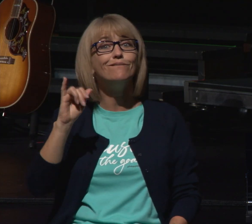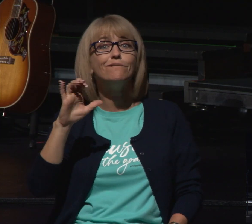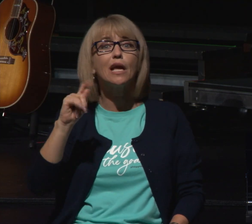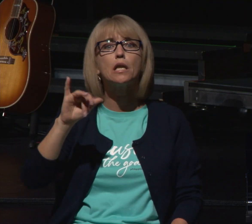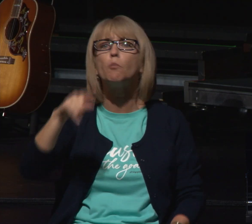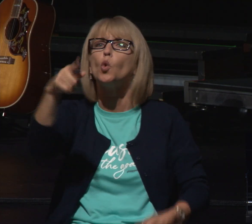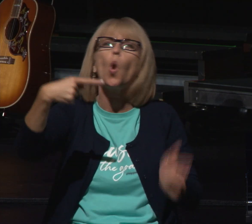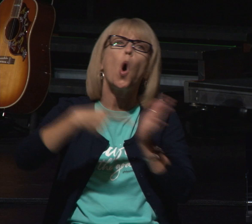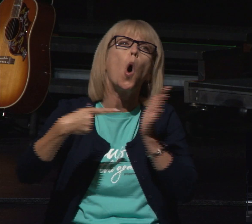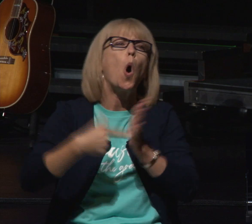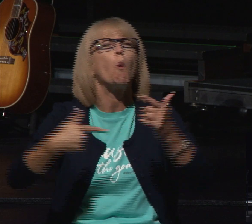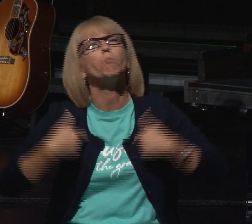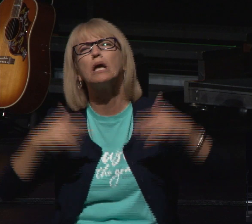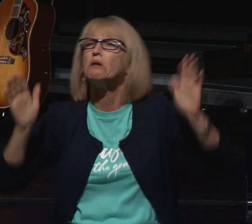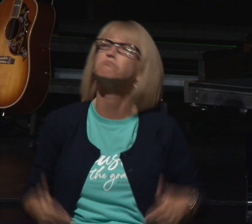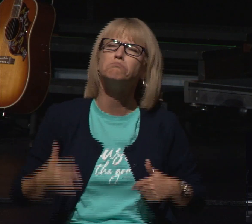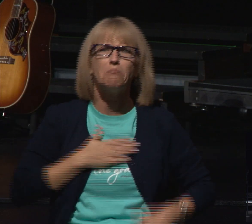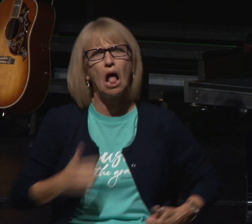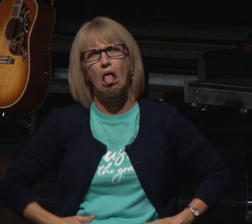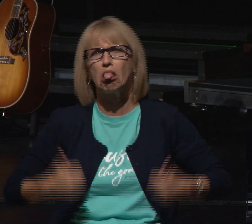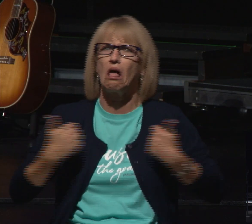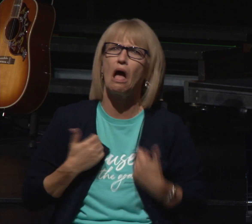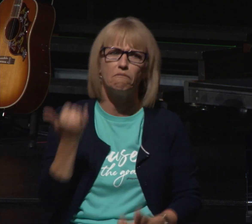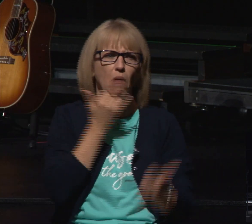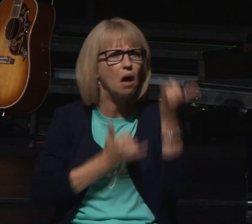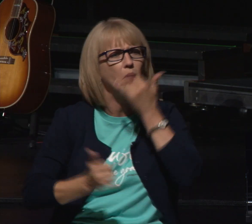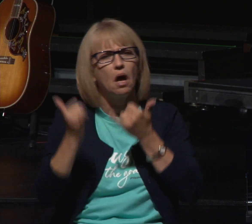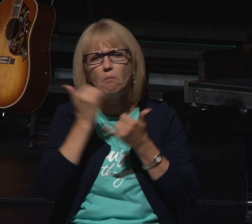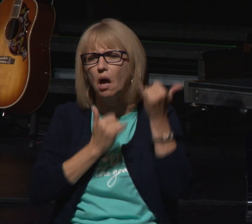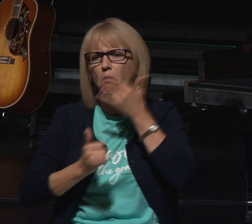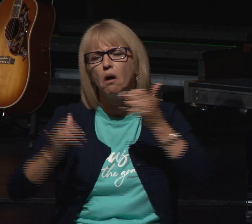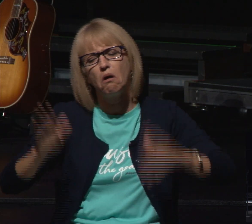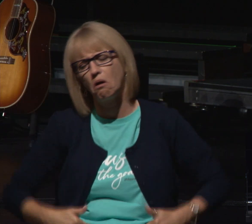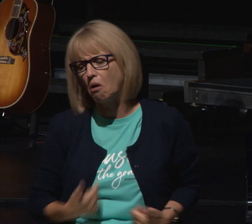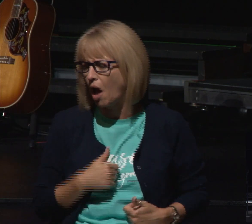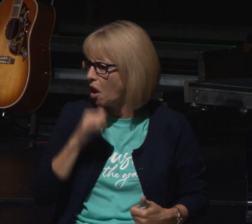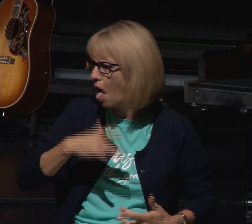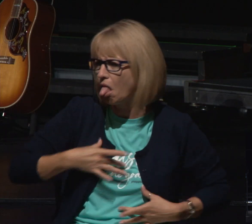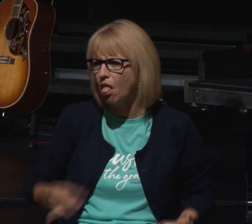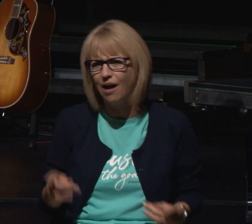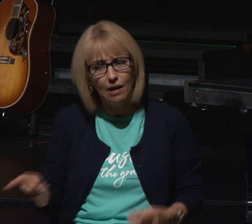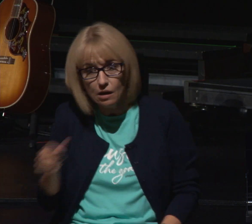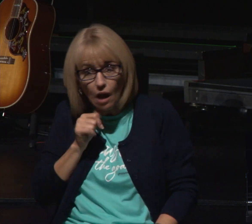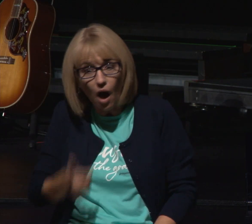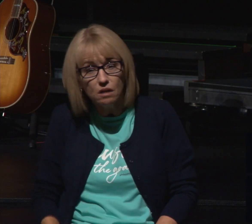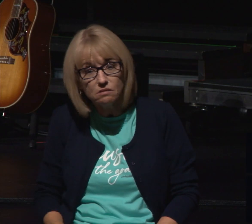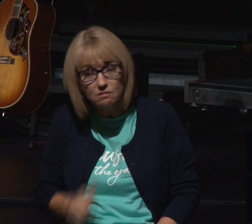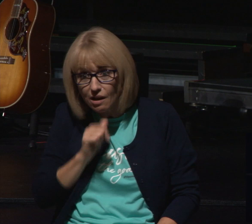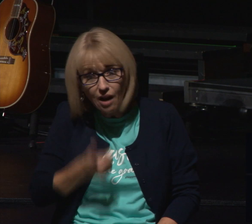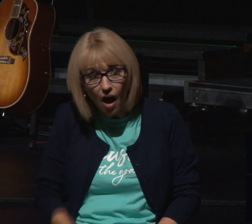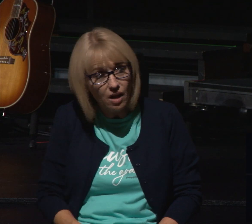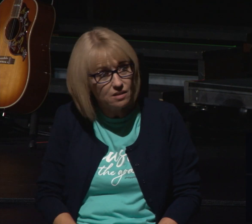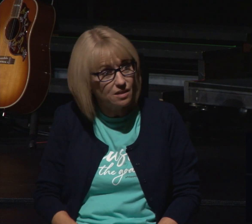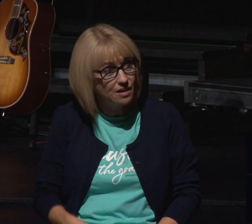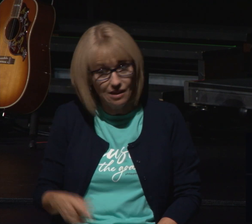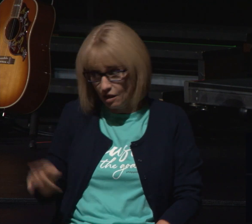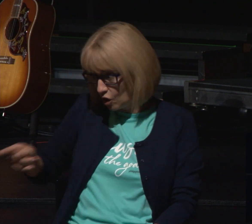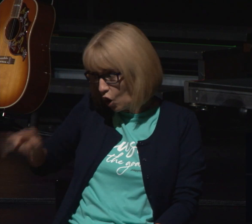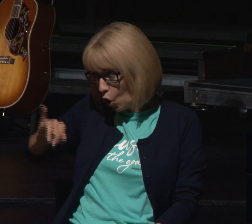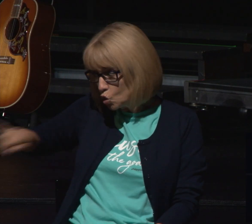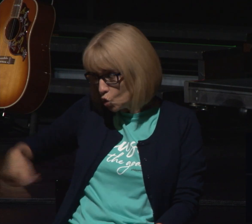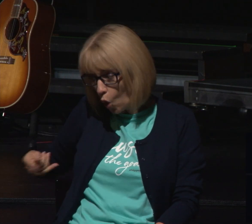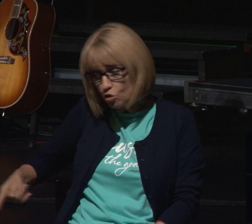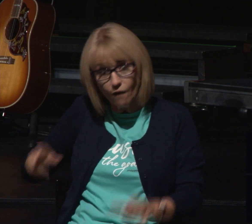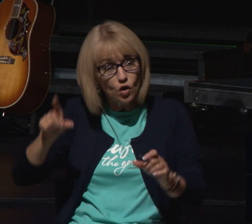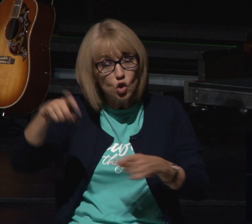owes him and everything is wrong or we don't see him even move into the place of bitterness and anger which if anybody deserved